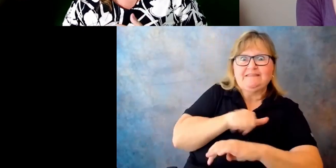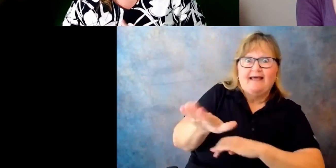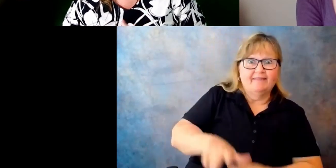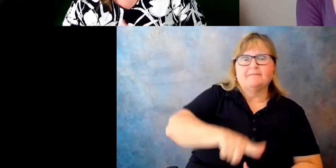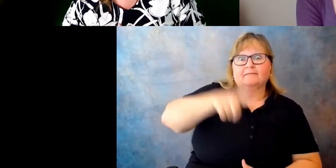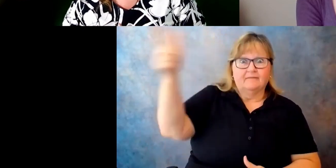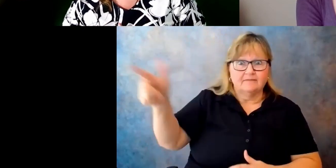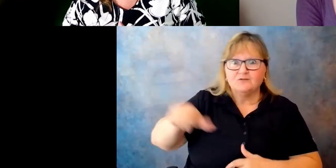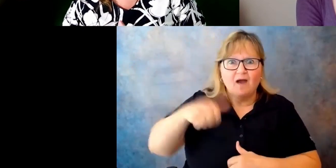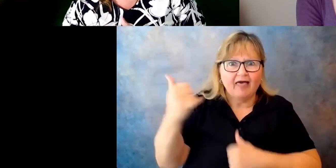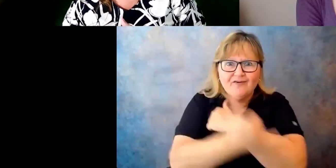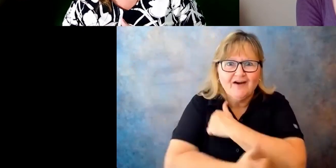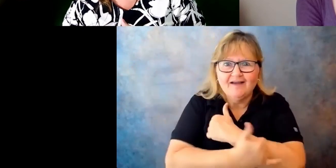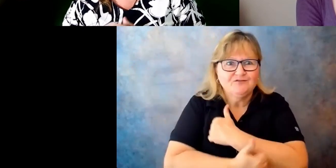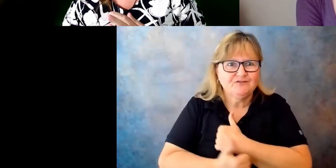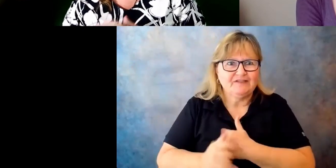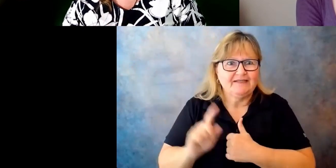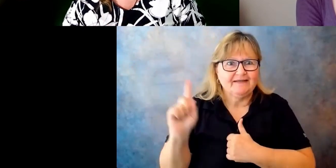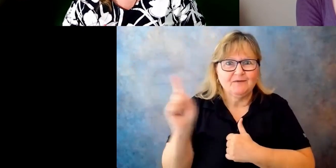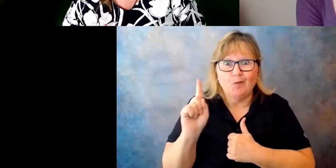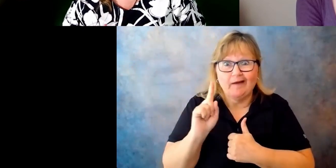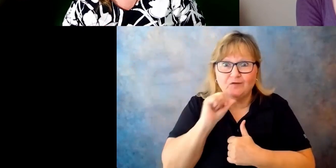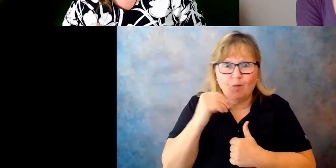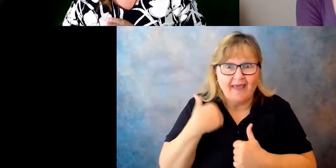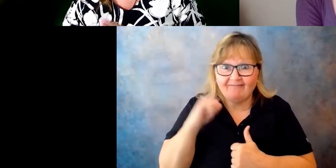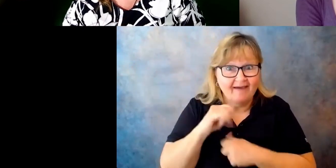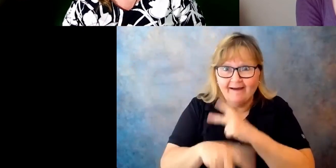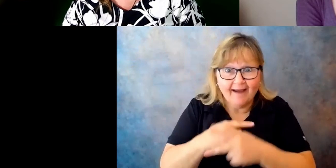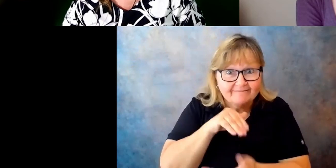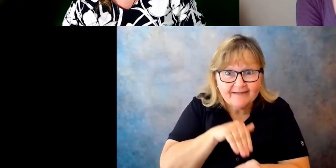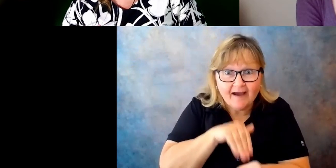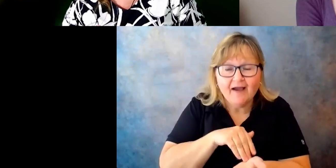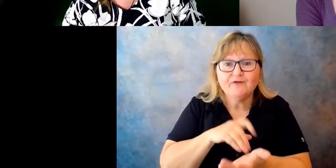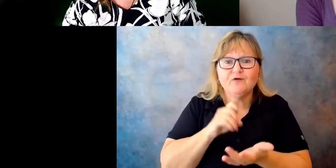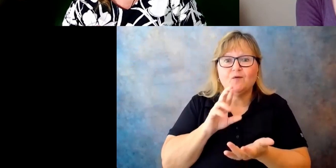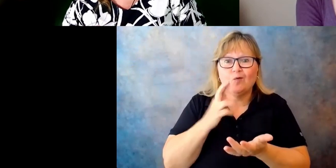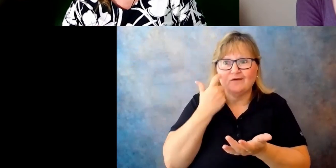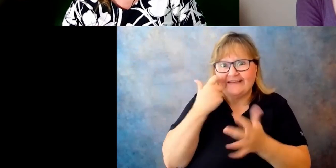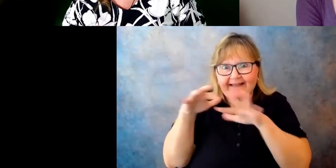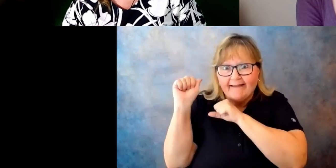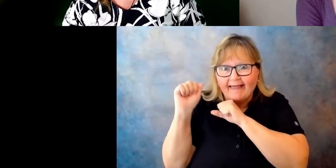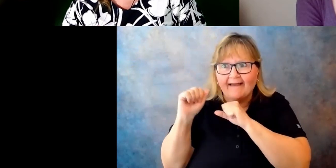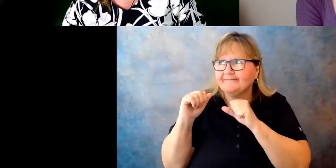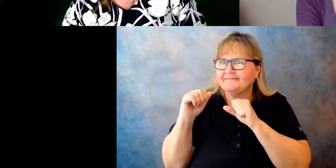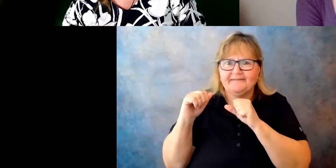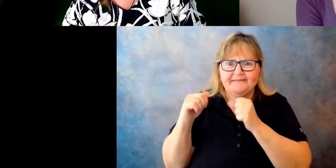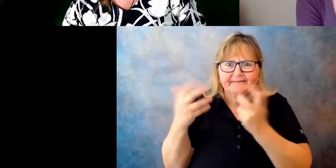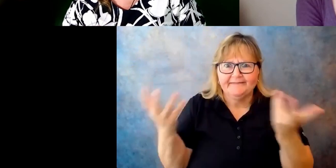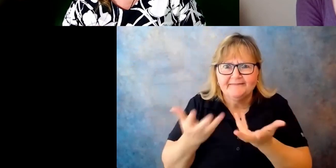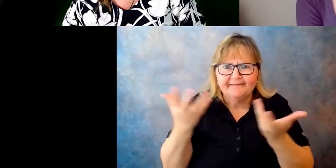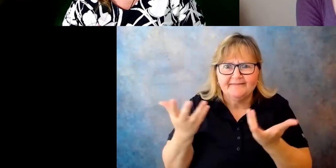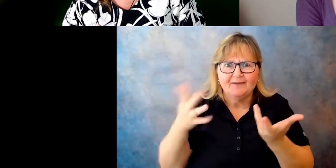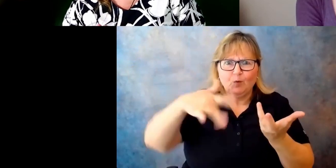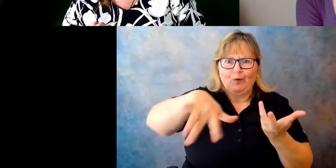um, those providers don't exist, or they just left, or they, um, the, the